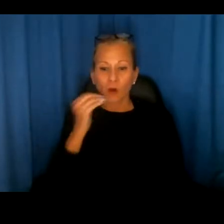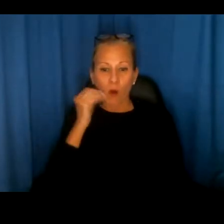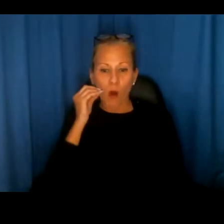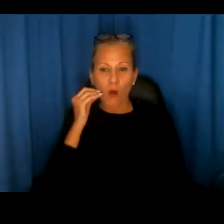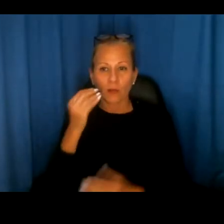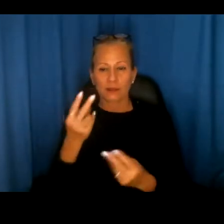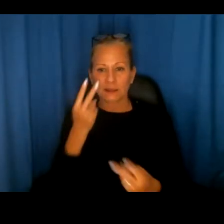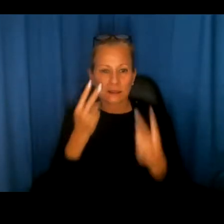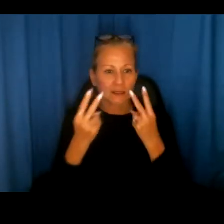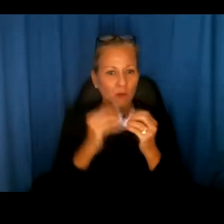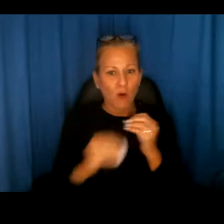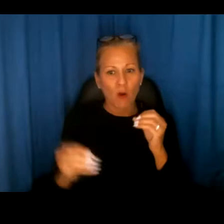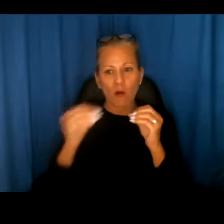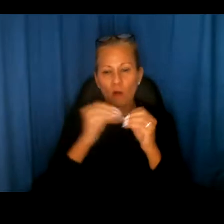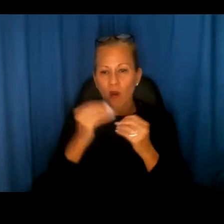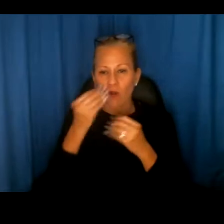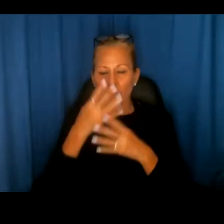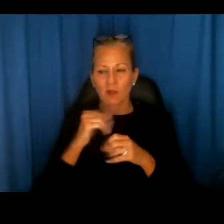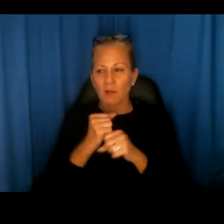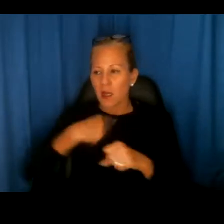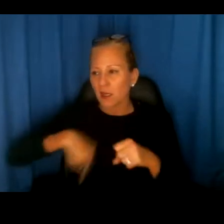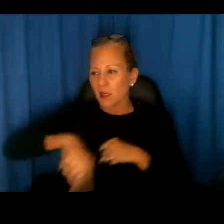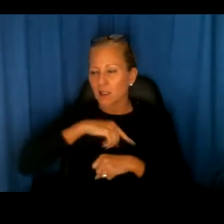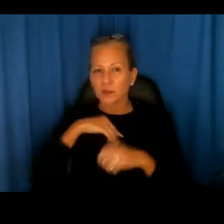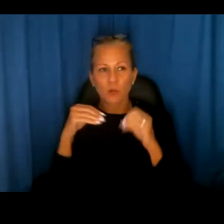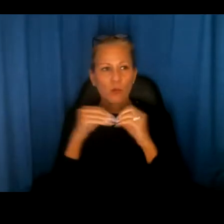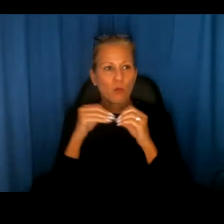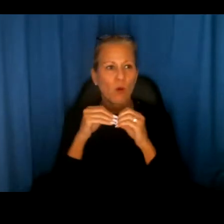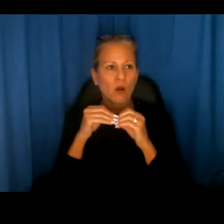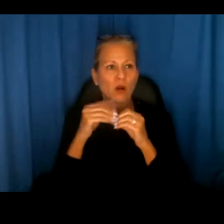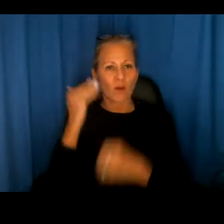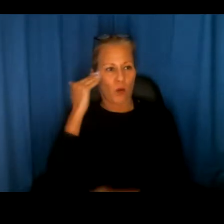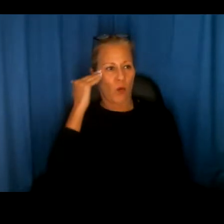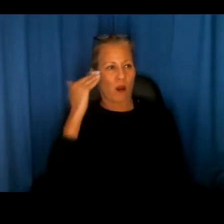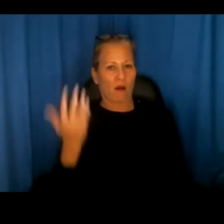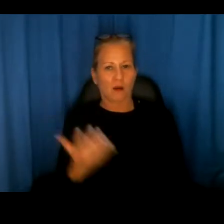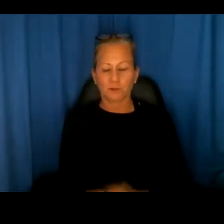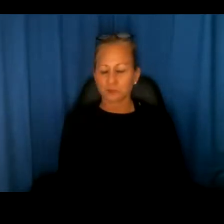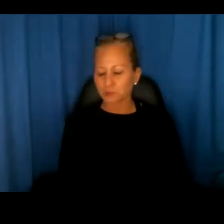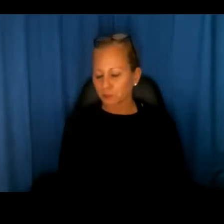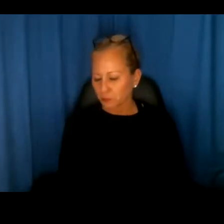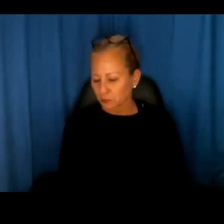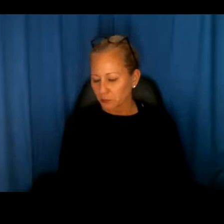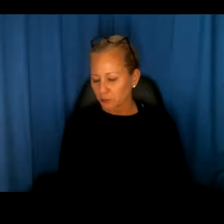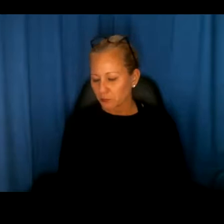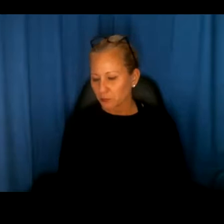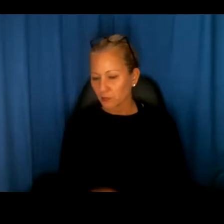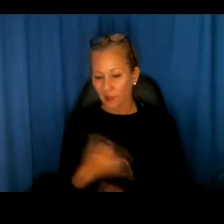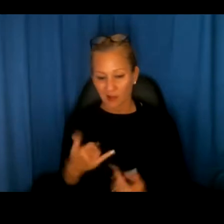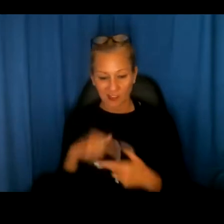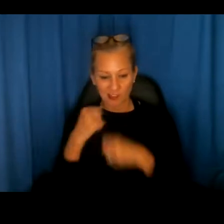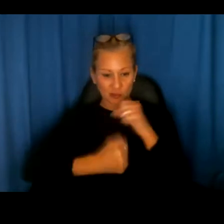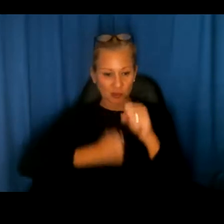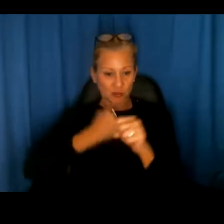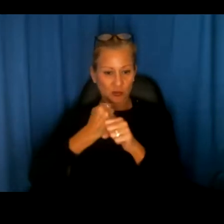information, um, has also, uh, made us all much more aware of that. Um, and then of course, this past year, we've gone through, um,